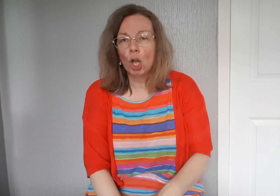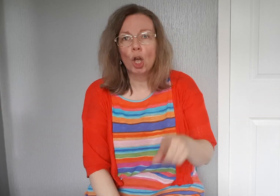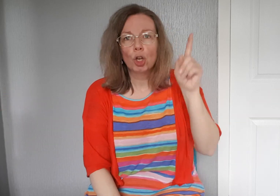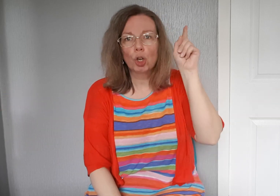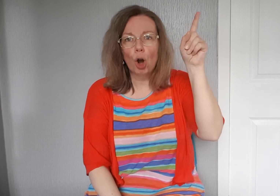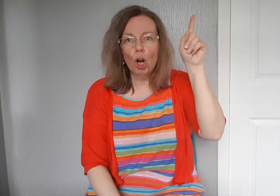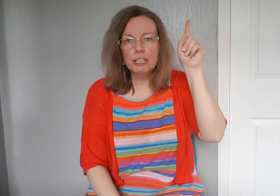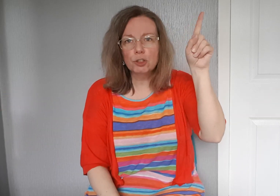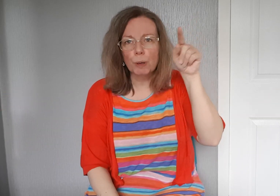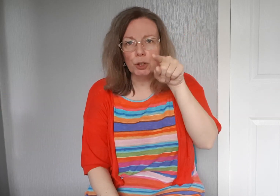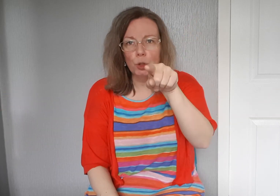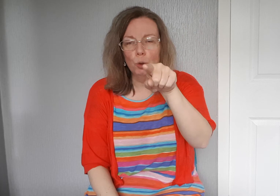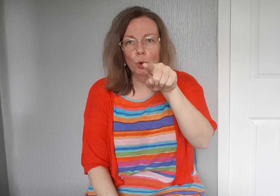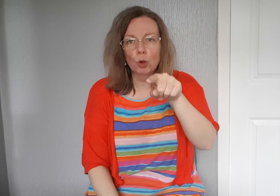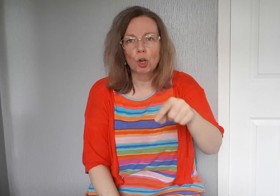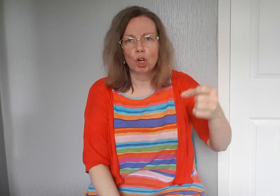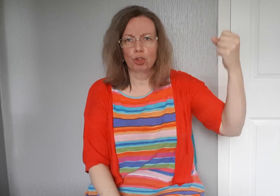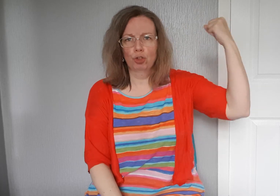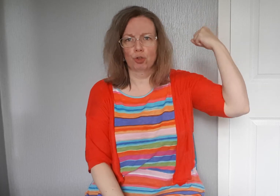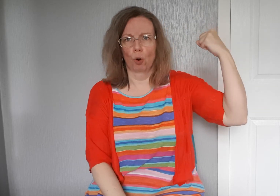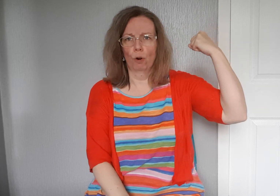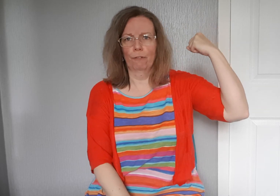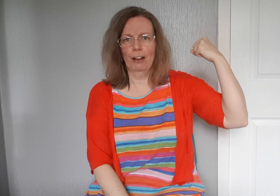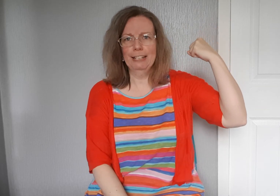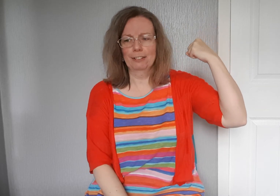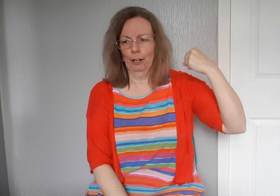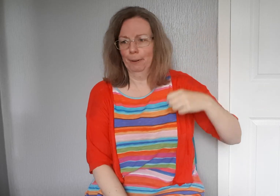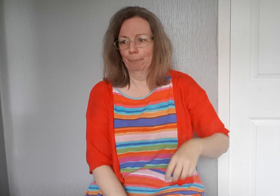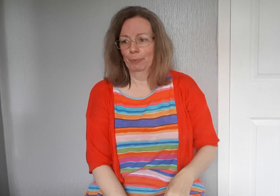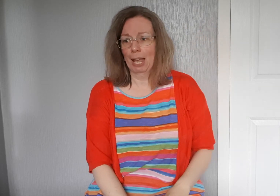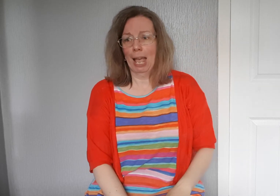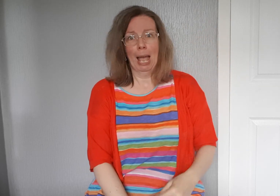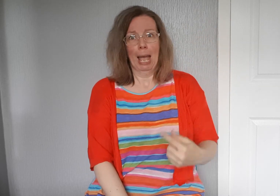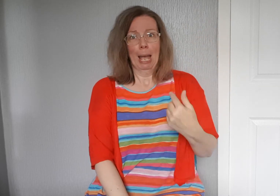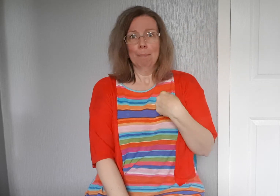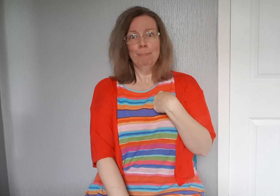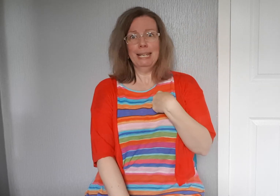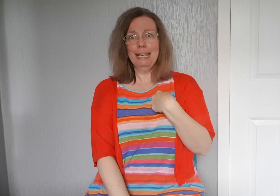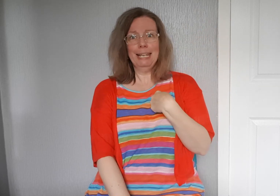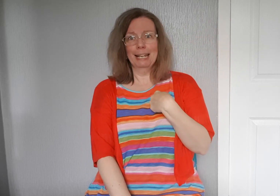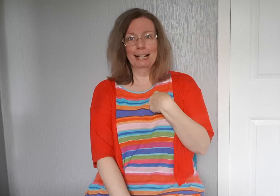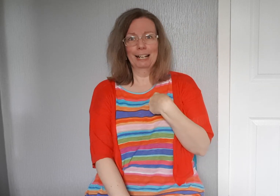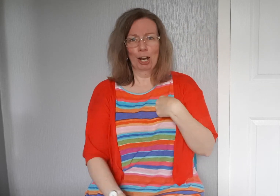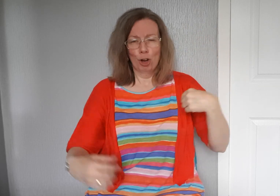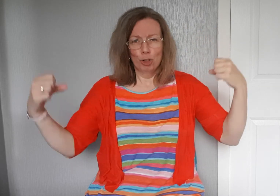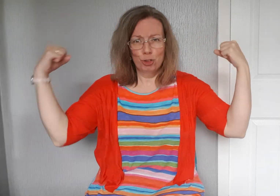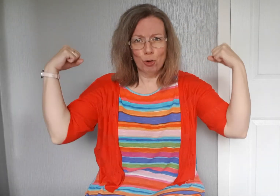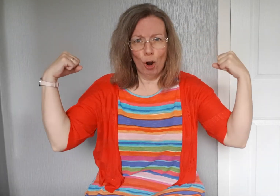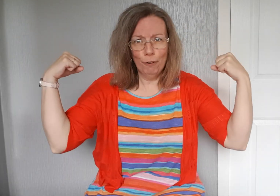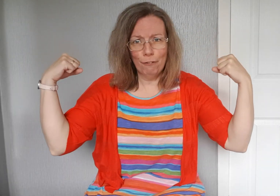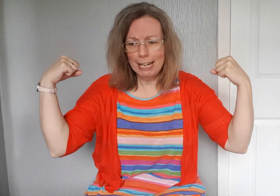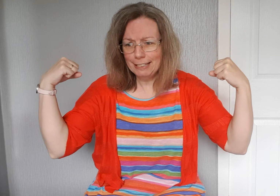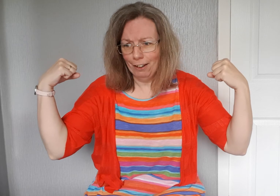God is with you, strong fighter. Me? Strong fighter?